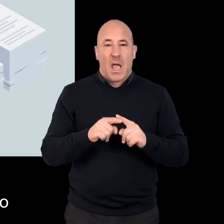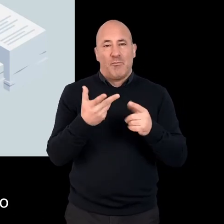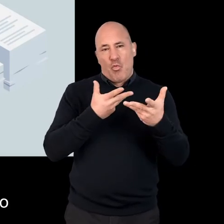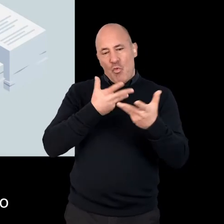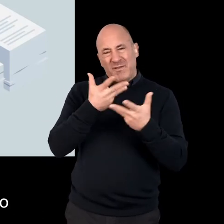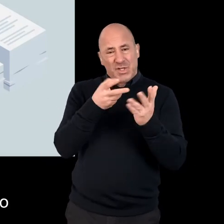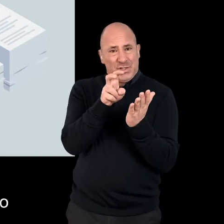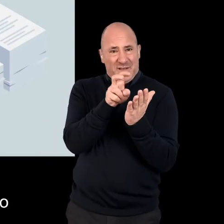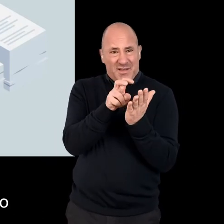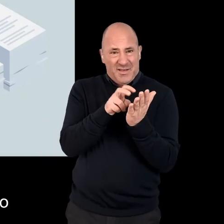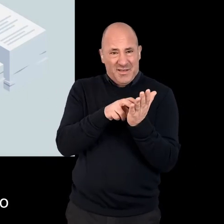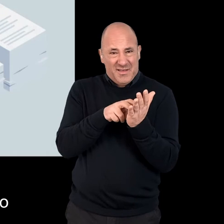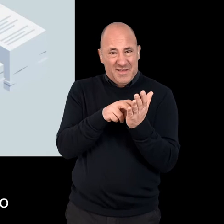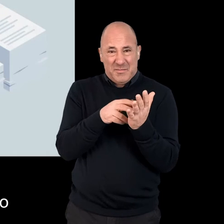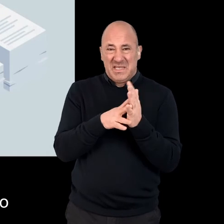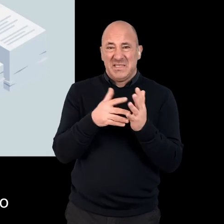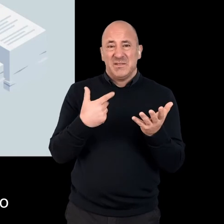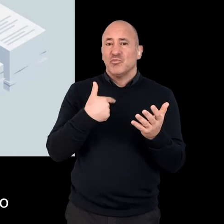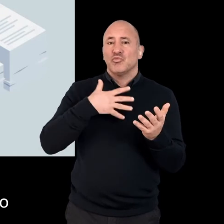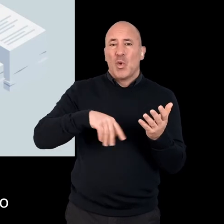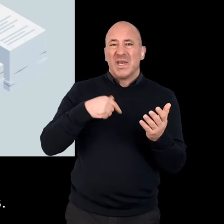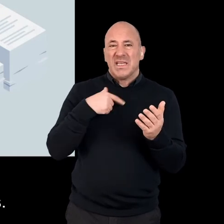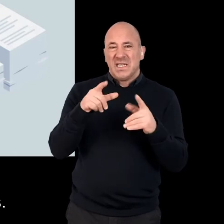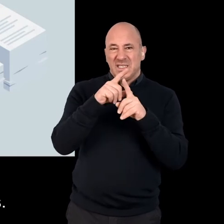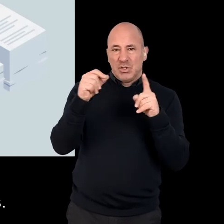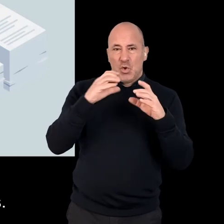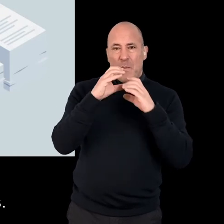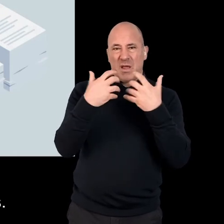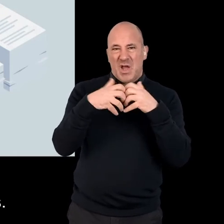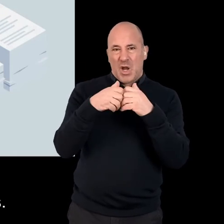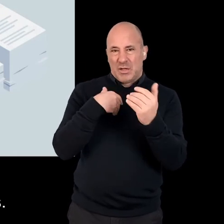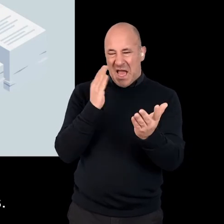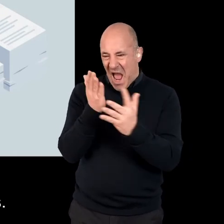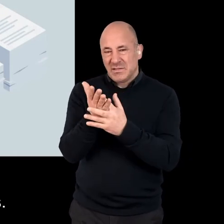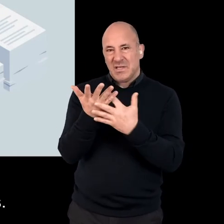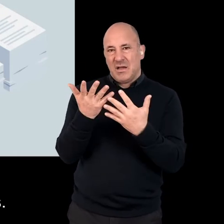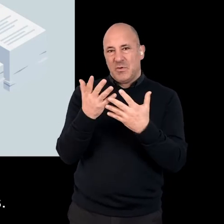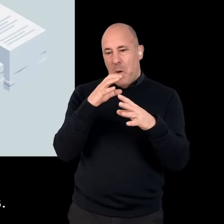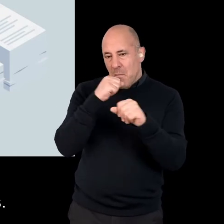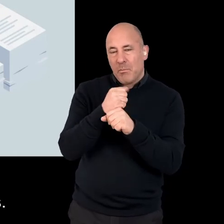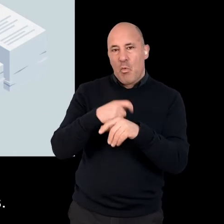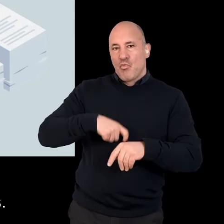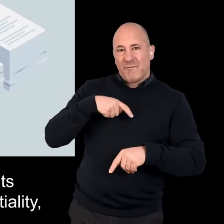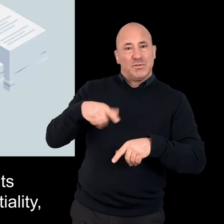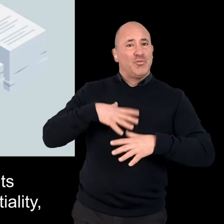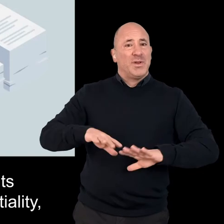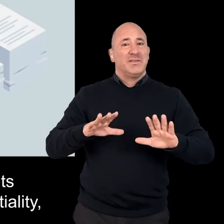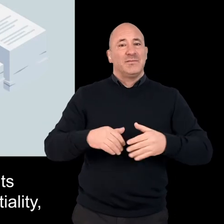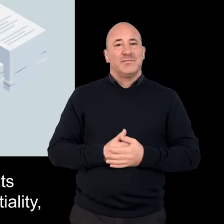Hardcopy conversation also doesn't require access to or confidence with digital communication technologies.